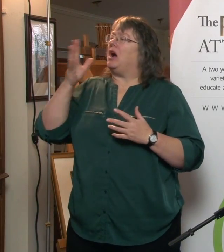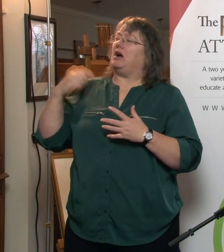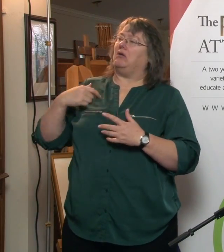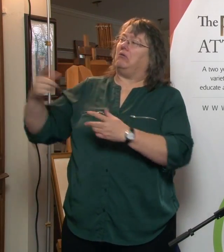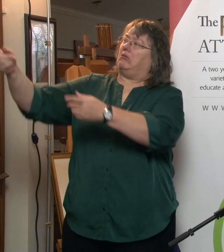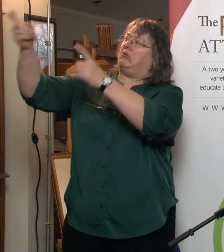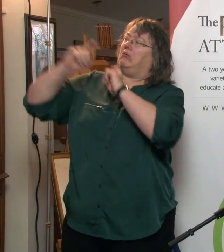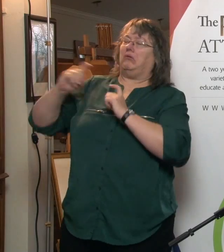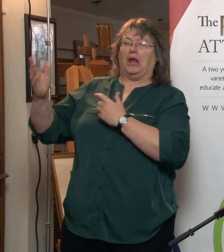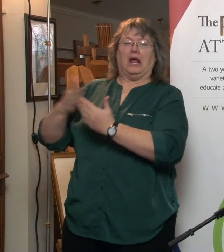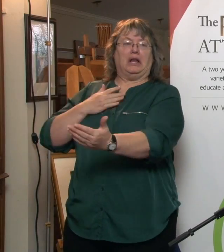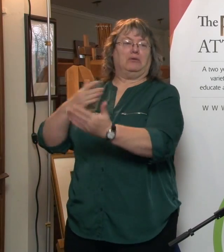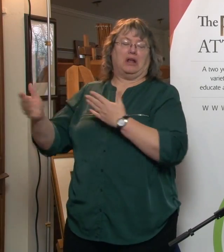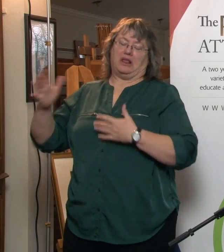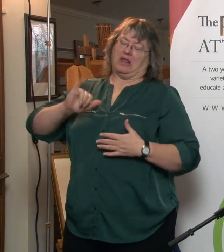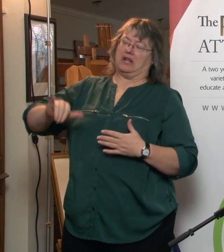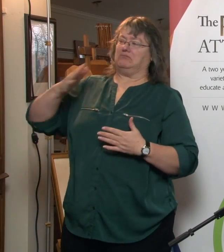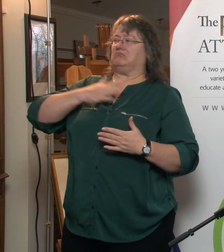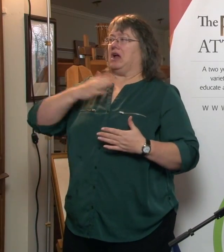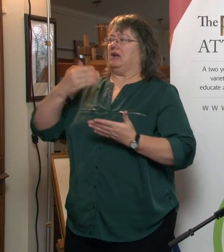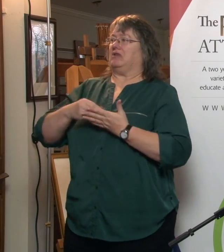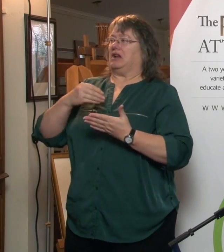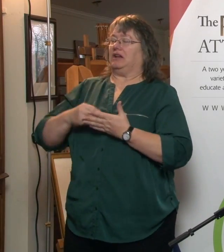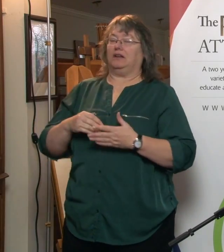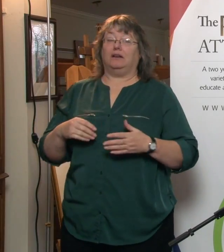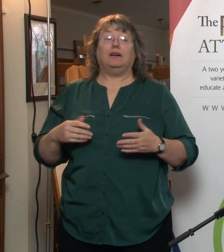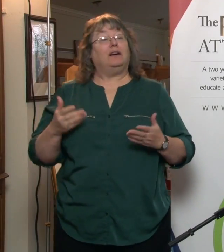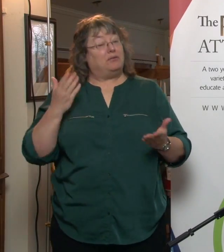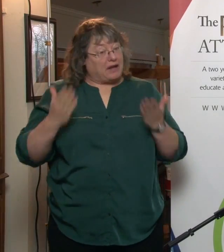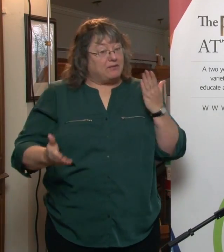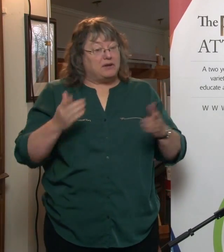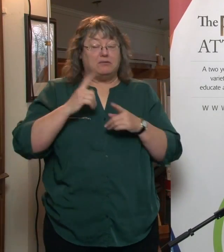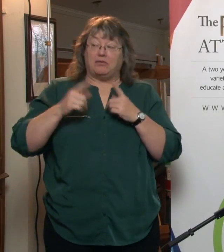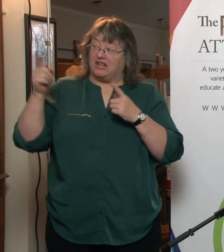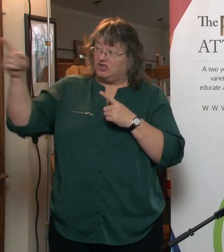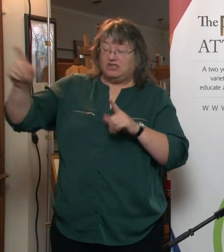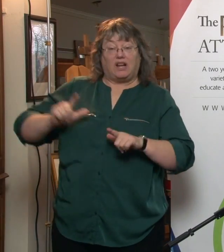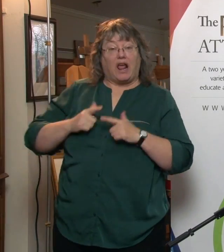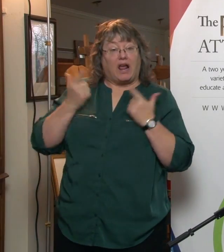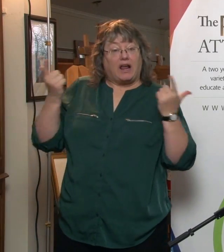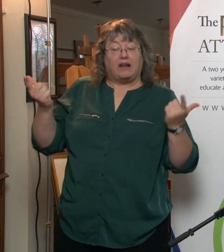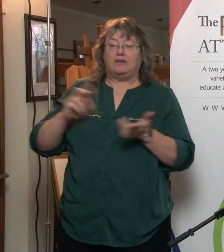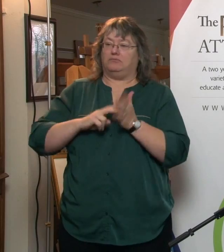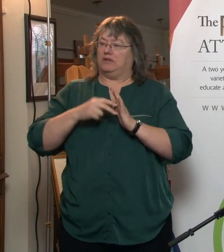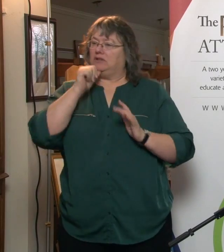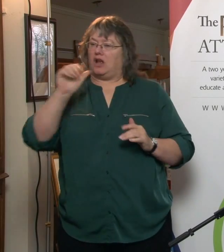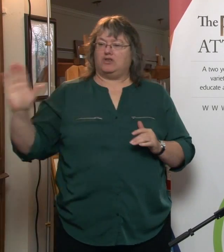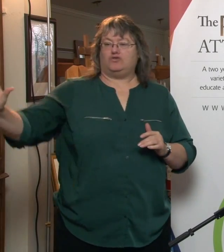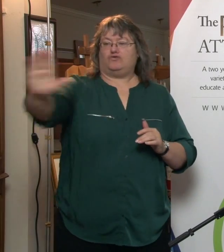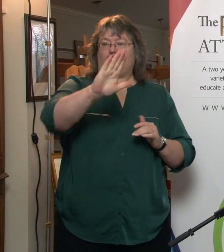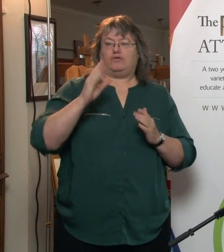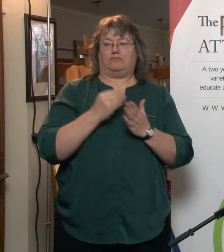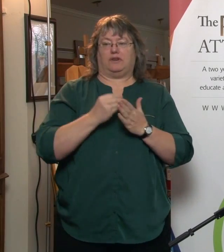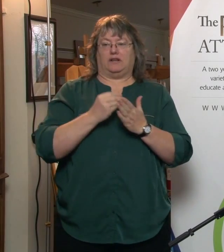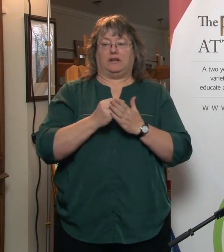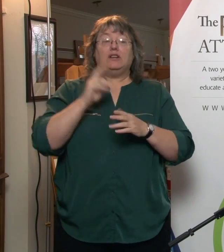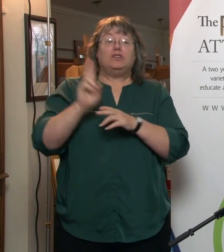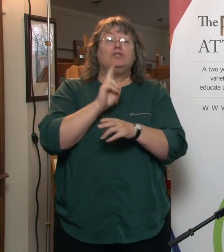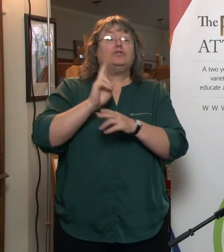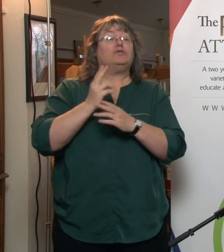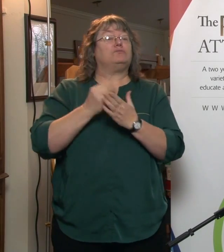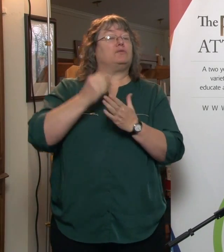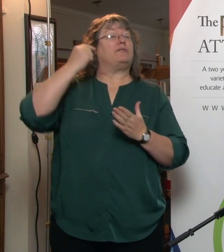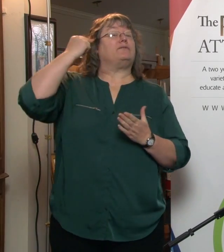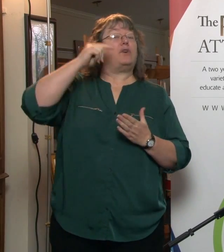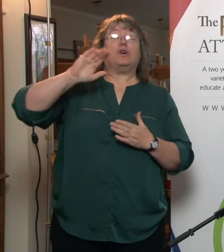I'm getting it all anyway when she dies. Well, maybe so. But during her lifetime, it is not your money. It must be used only for